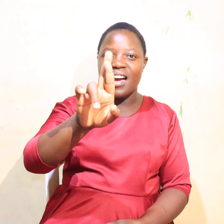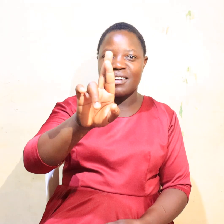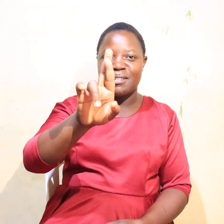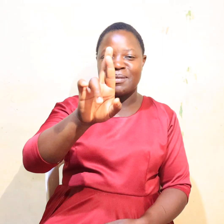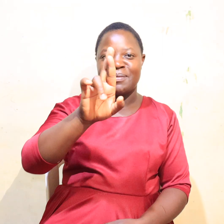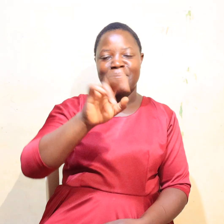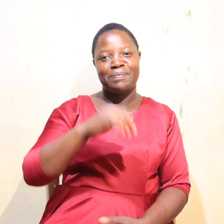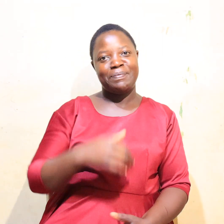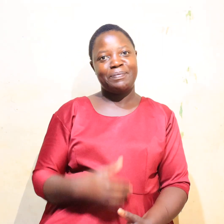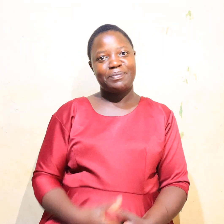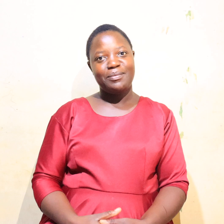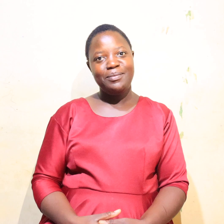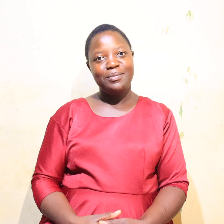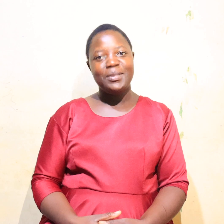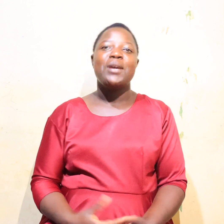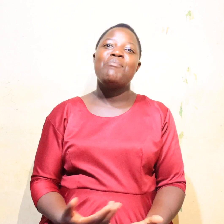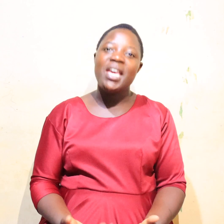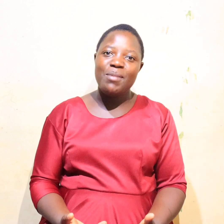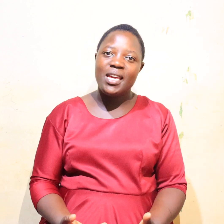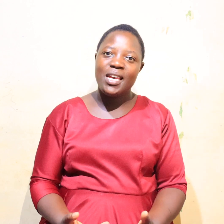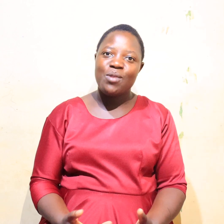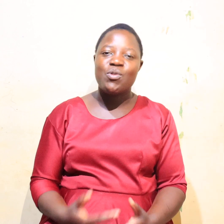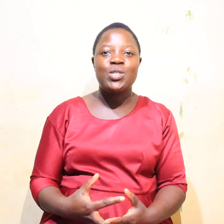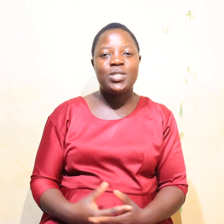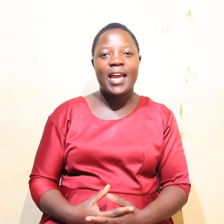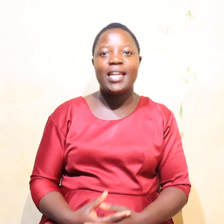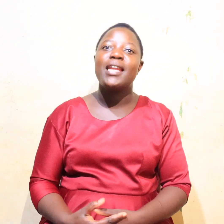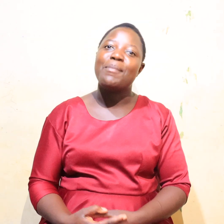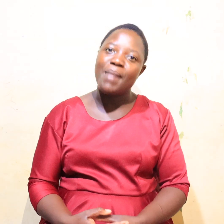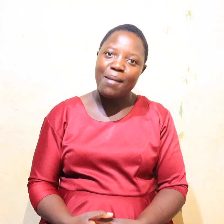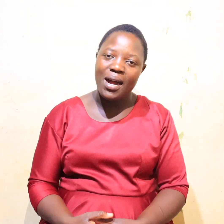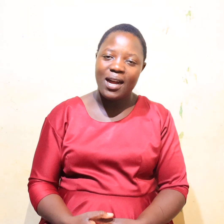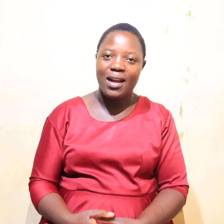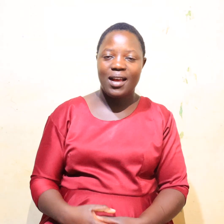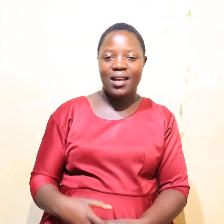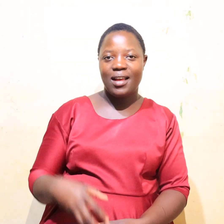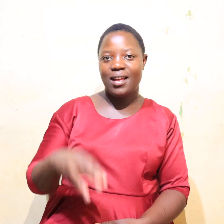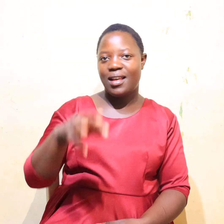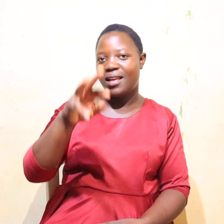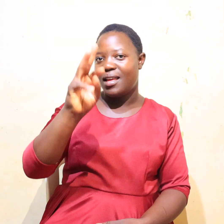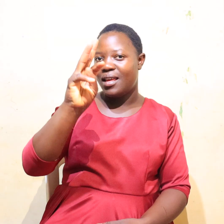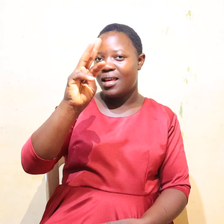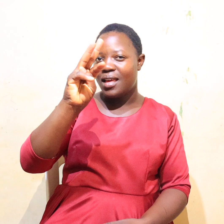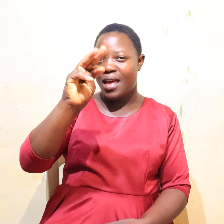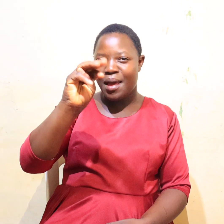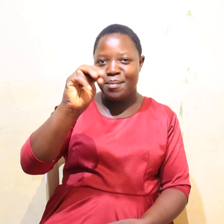R. Maybe we want to sign Mama. M,